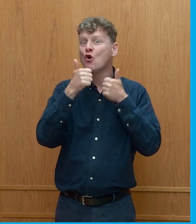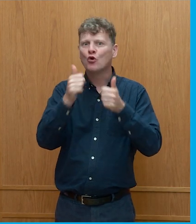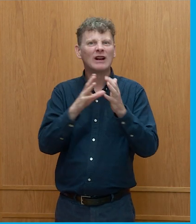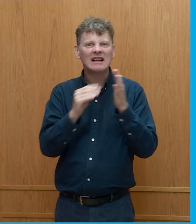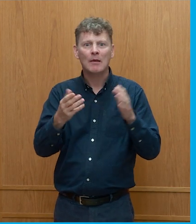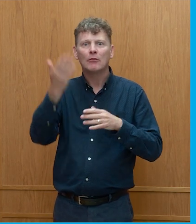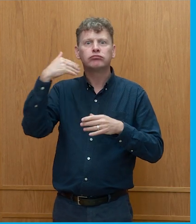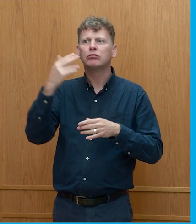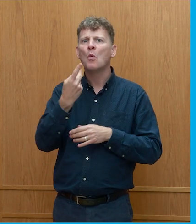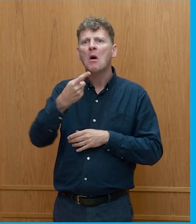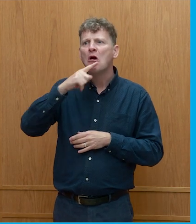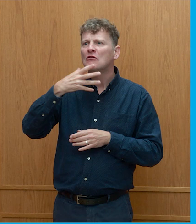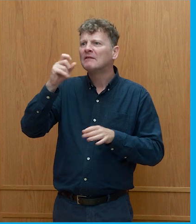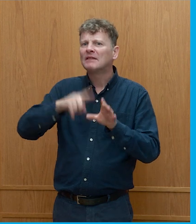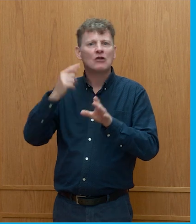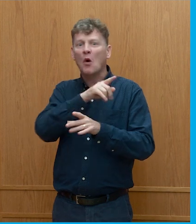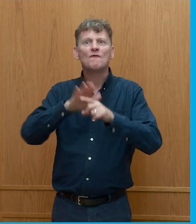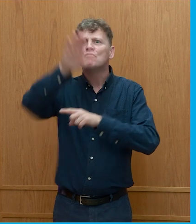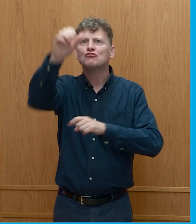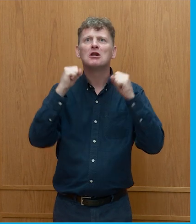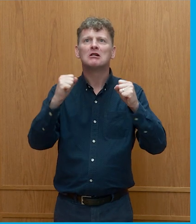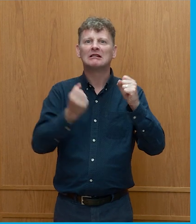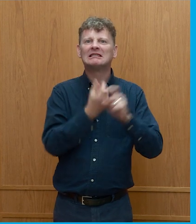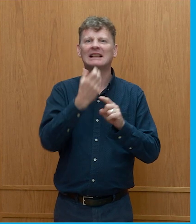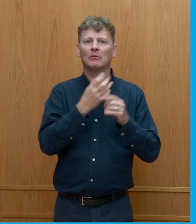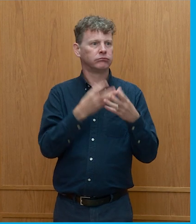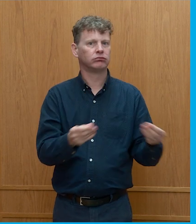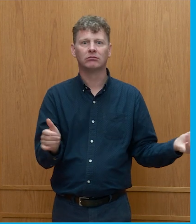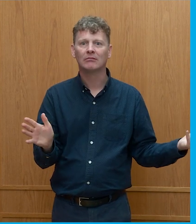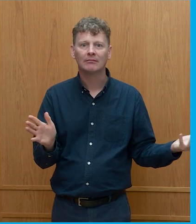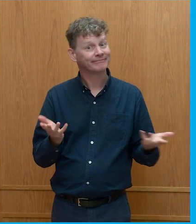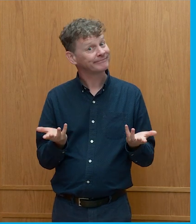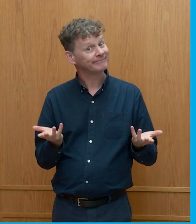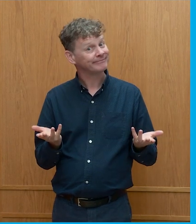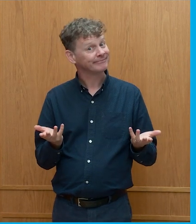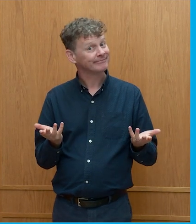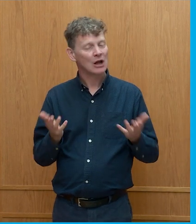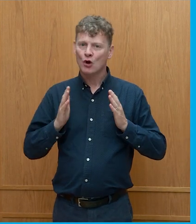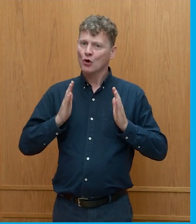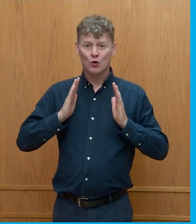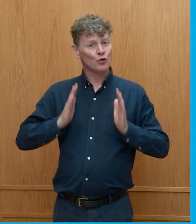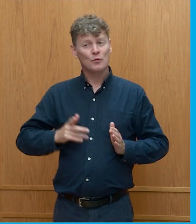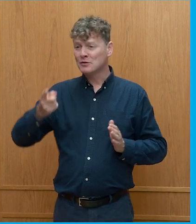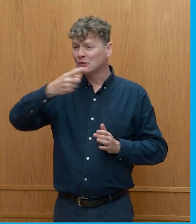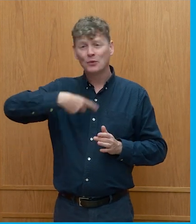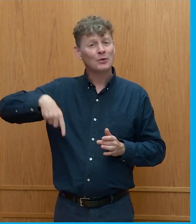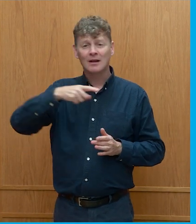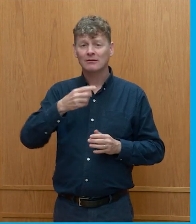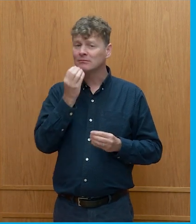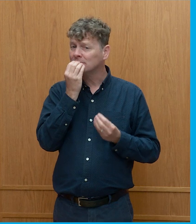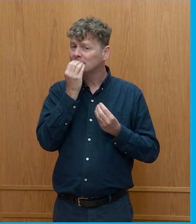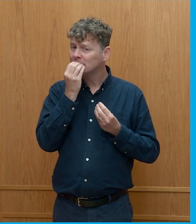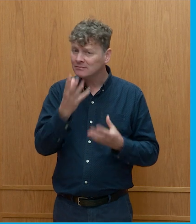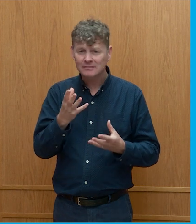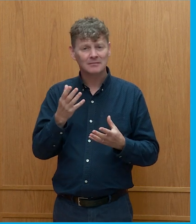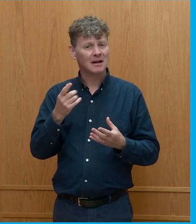future once, and now it's not anymore. So these things change, and we, you know, as humans, we have a phenomenal ability to